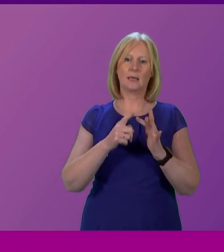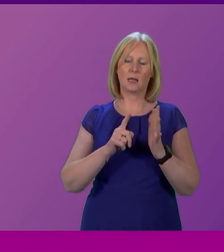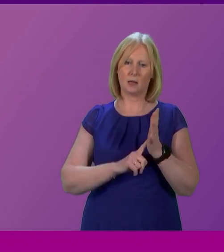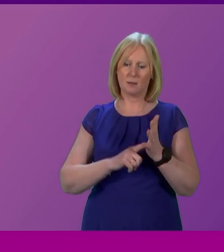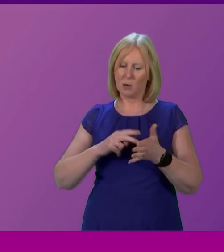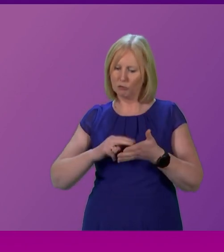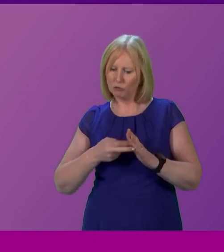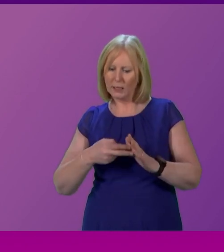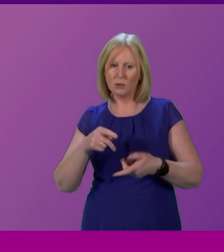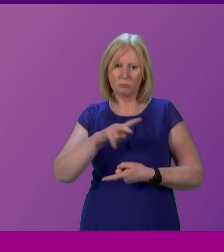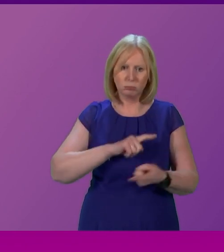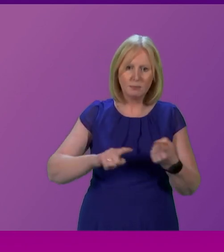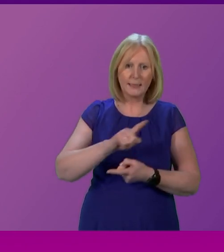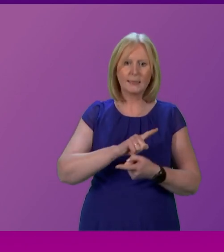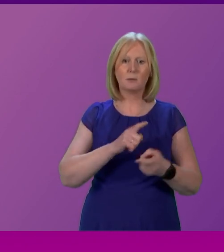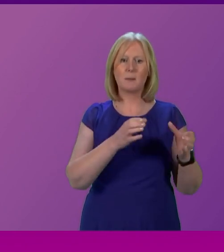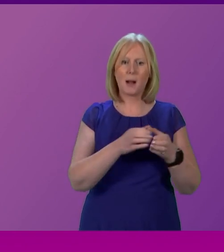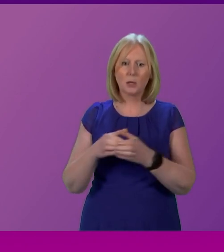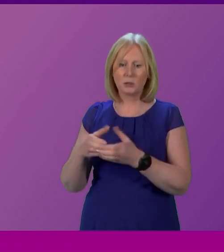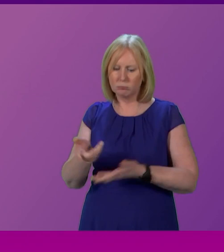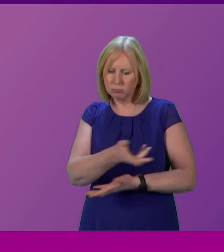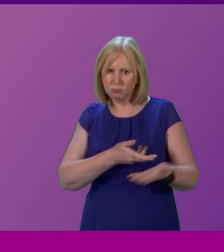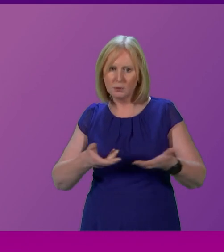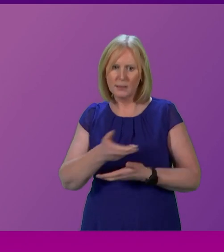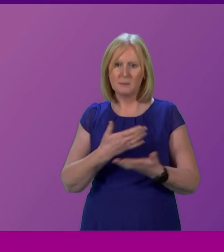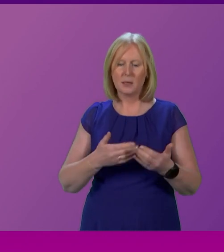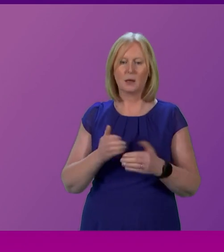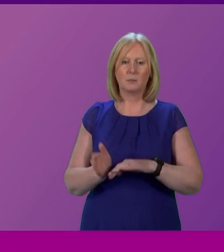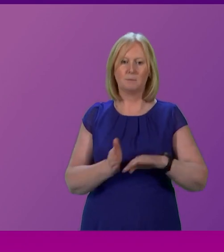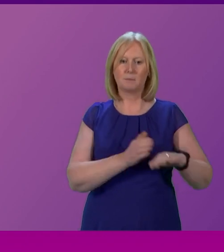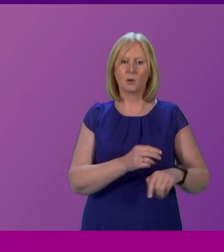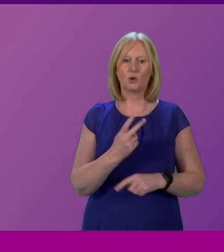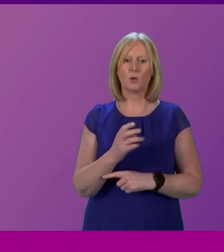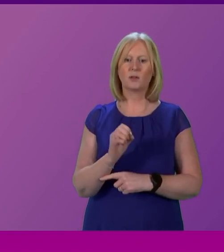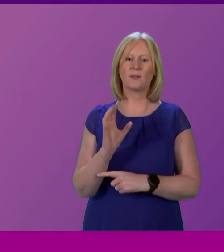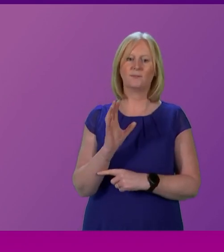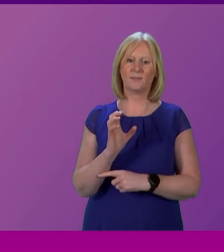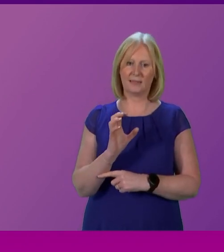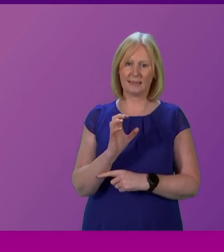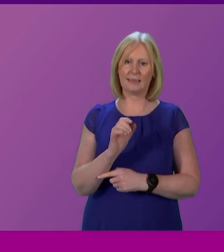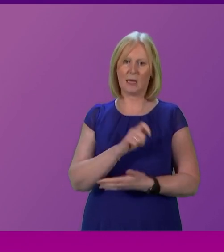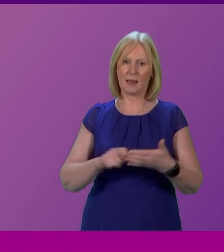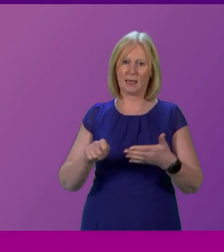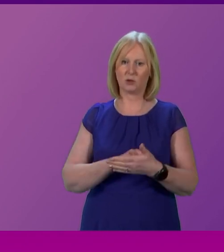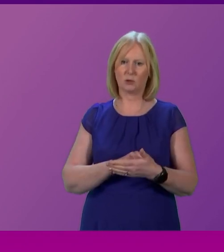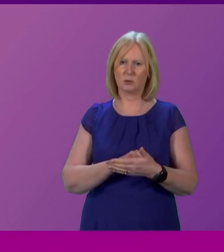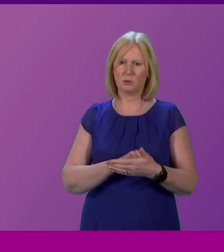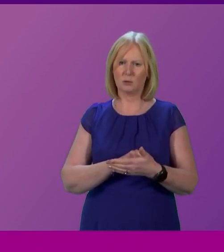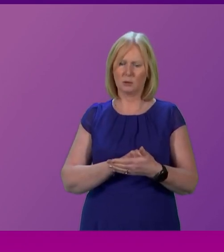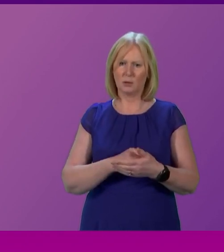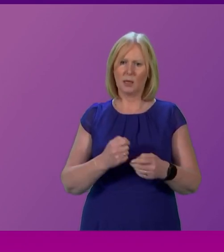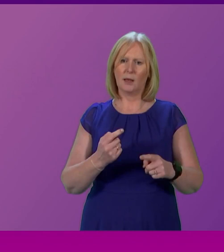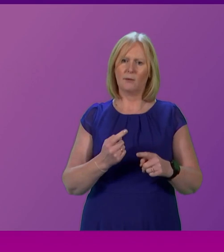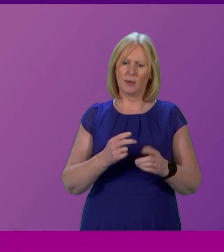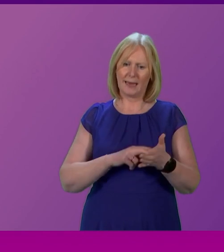meetings between all other parties. All of that was set aside when the 2015 election came about. But if the Health Service is struggling in England under the